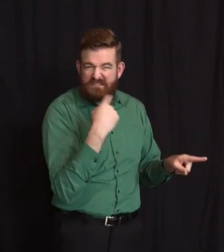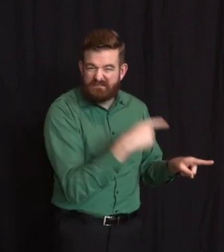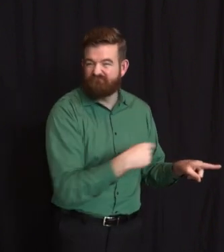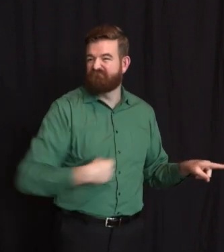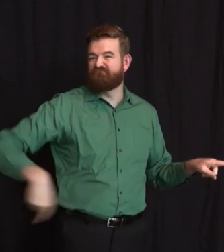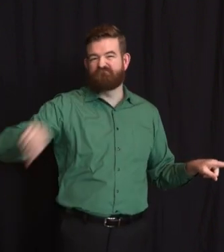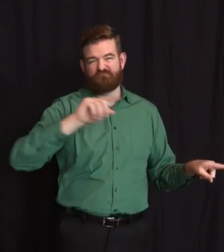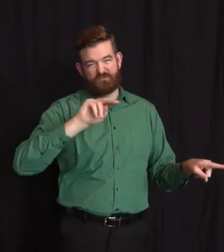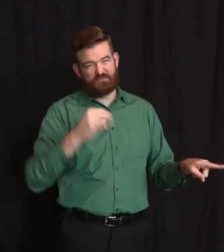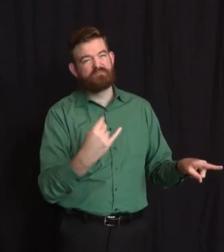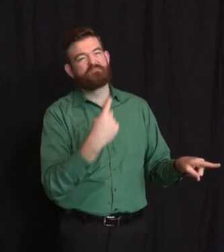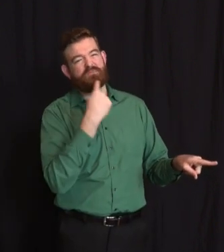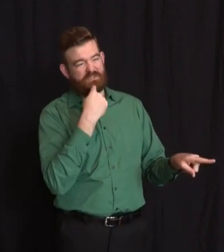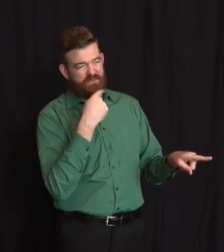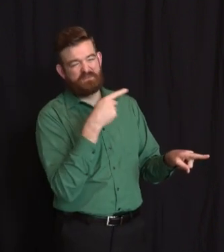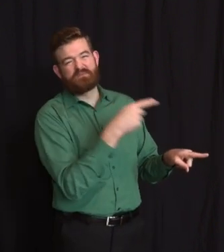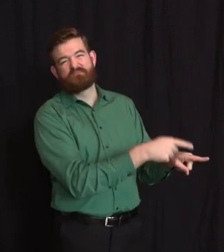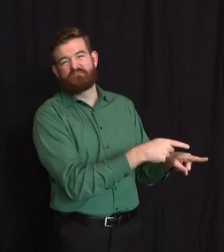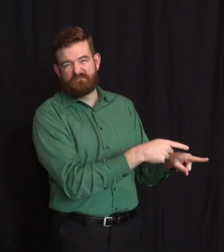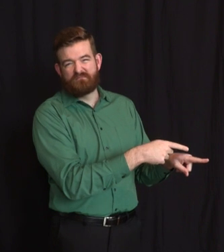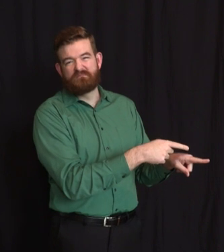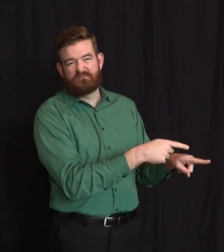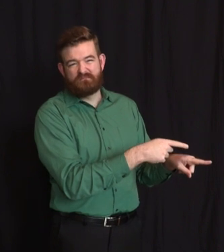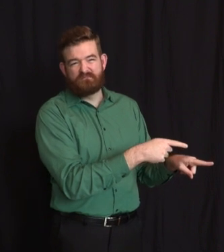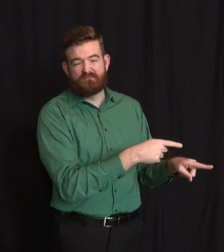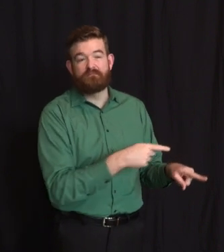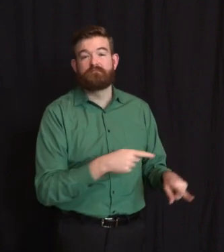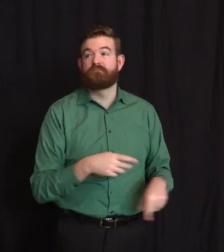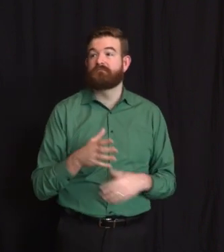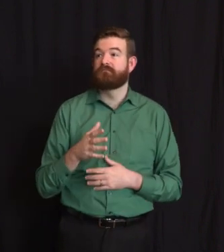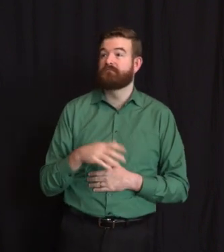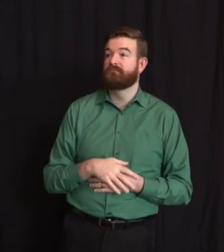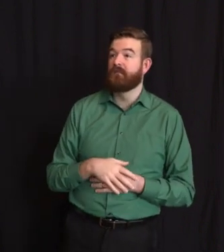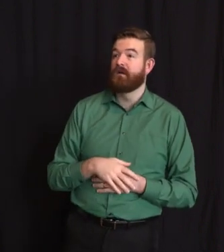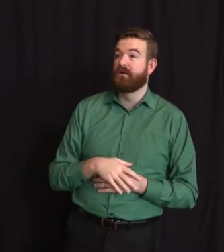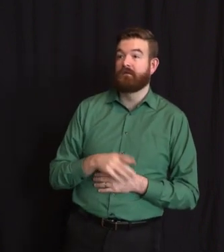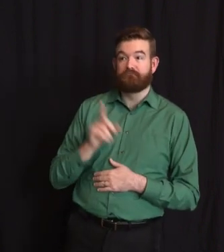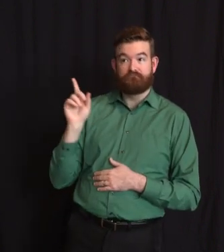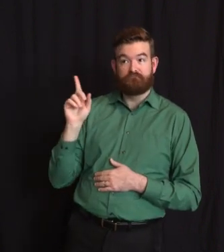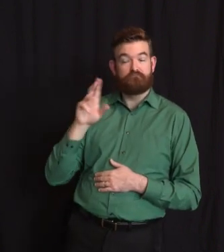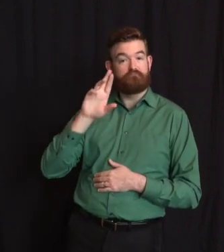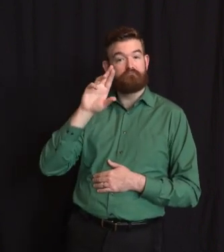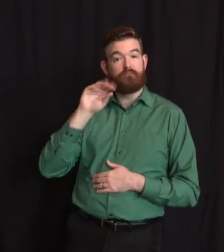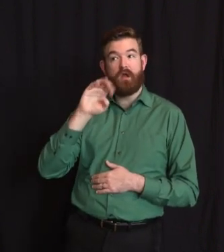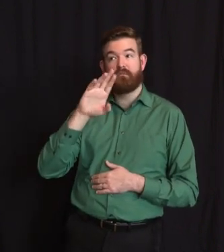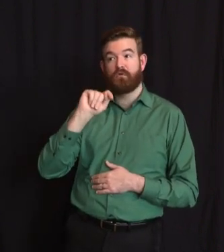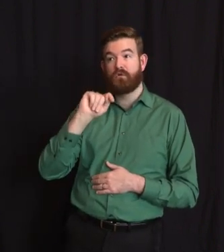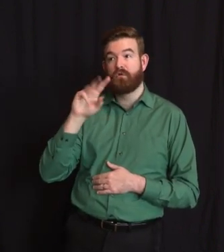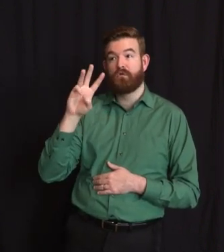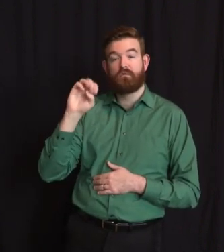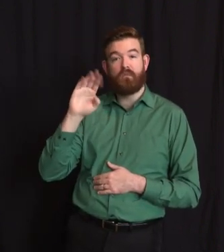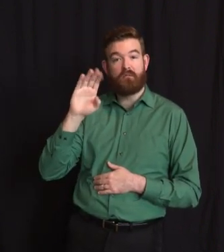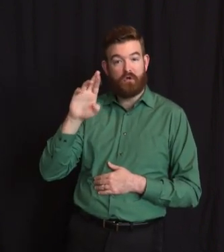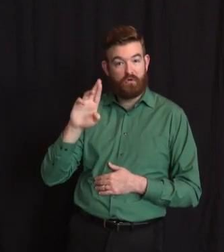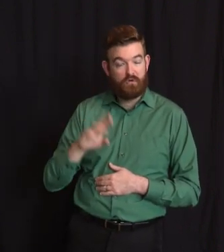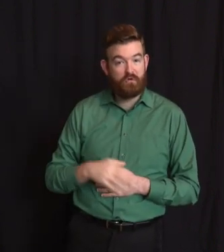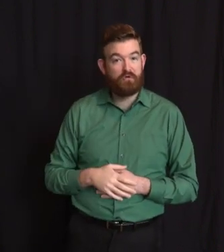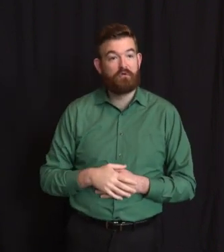Robert Weber, there he is. God bless him, was a 15-year veteran firefighter with the Port